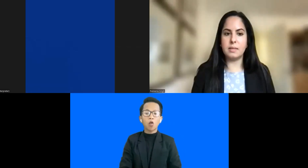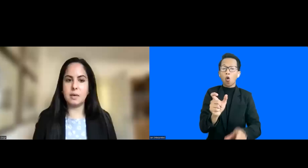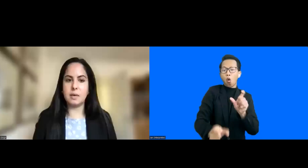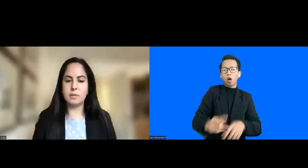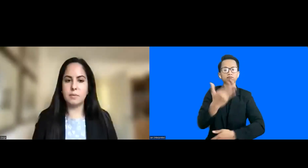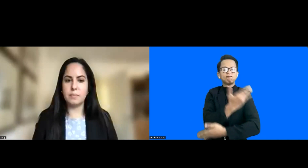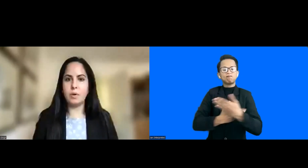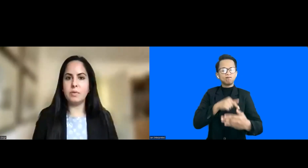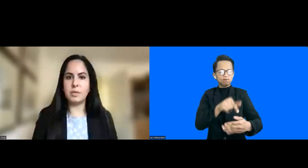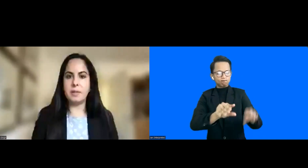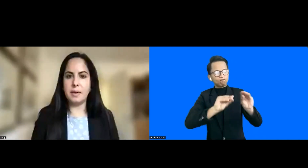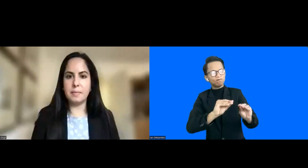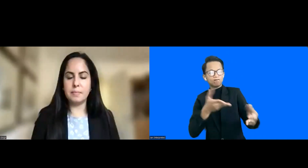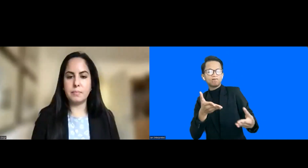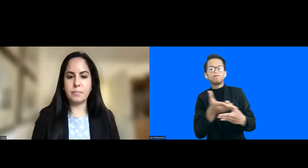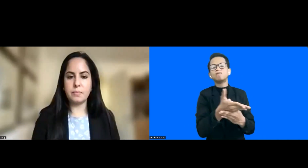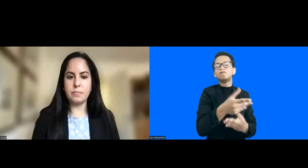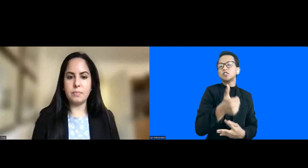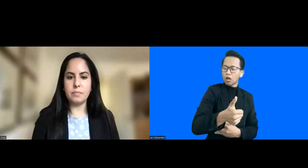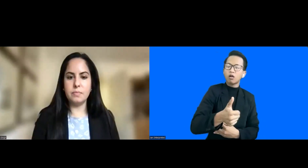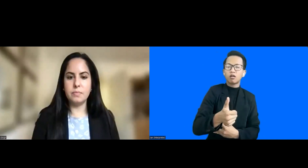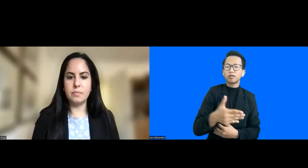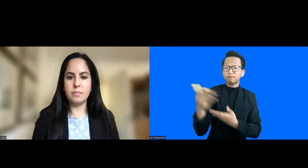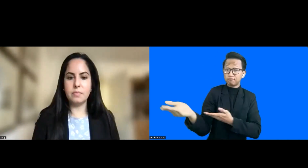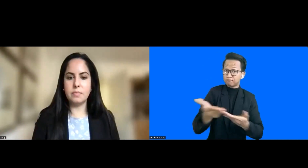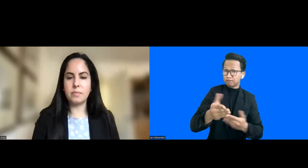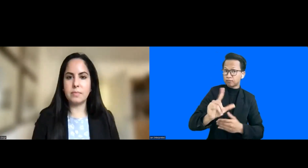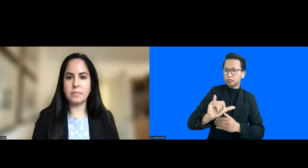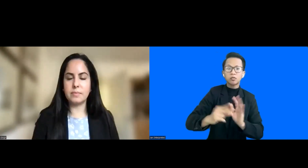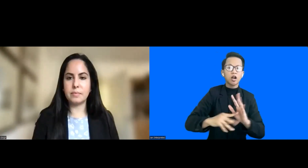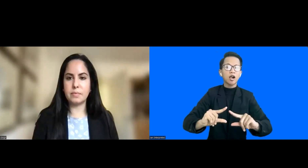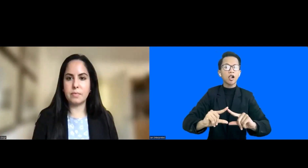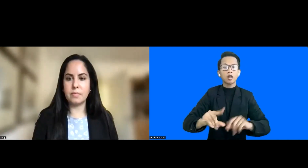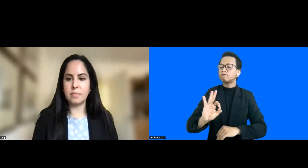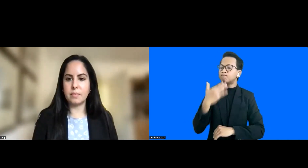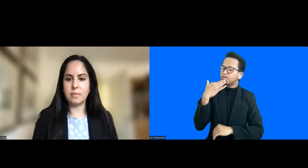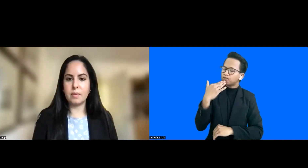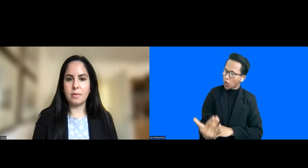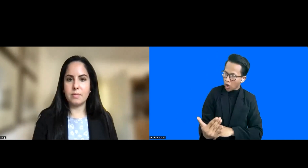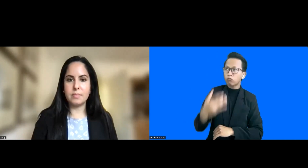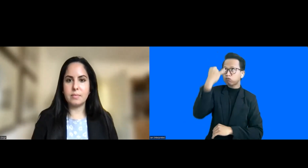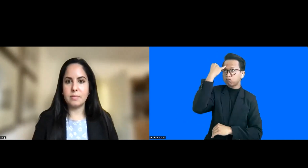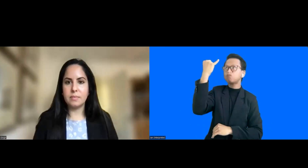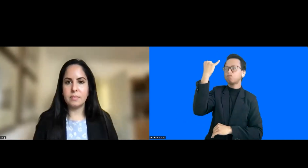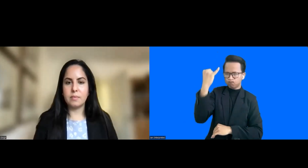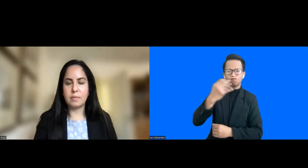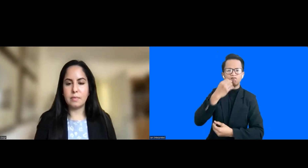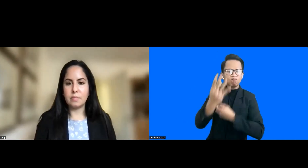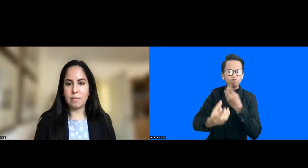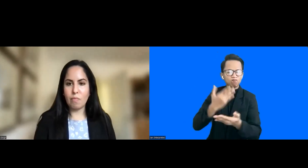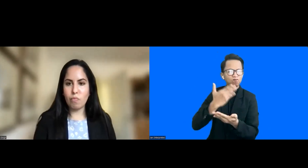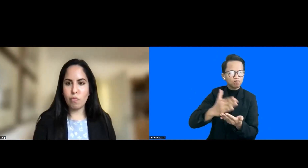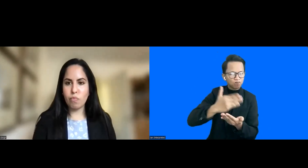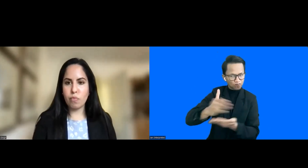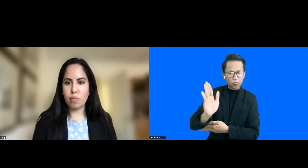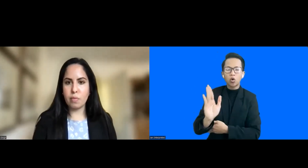-related skills. Over to you, Lina. Yes. Thank you, Rubina. Thank you for sharing your thoughts as well as the